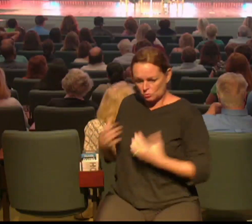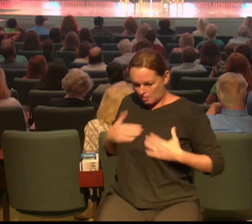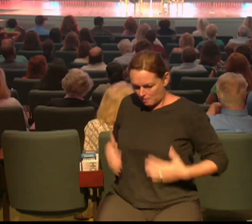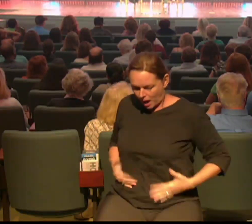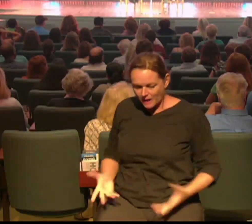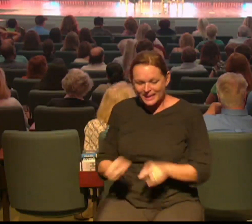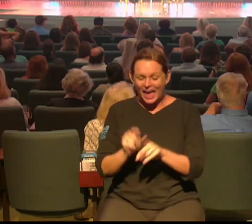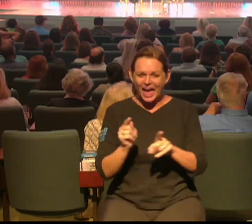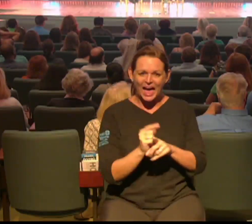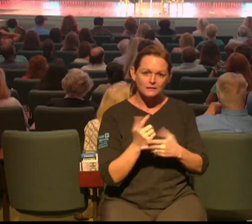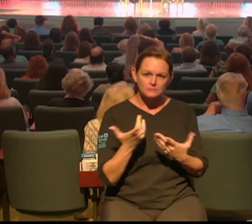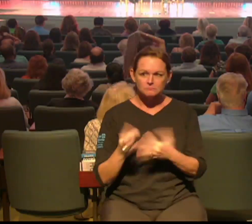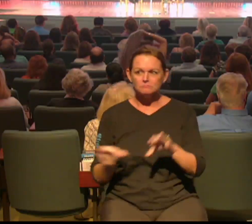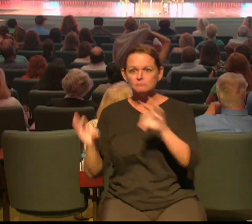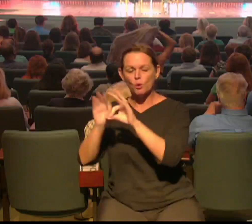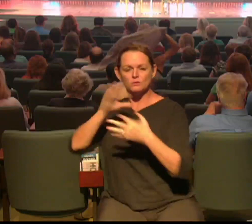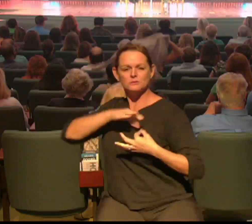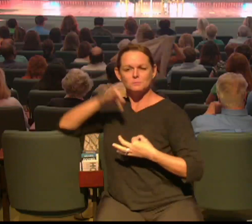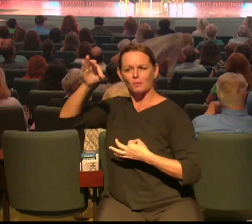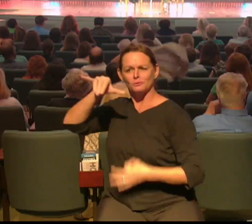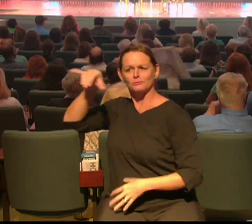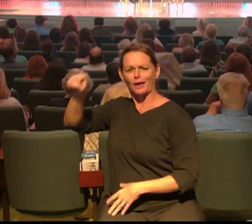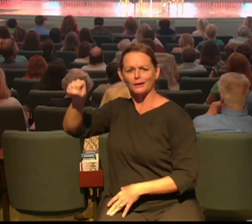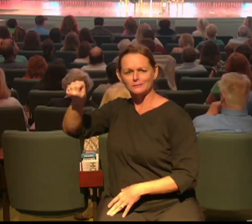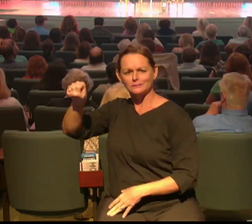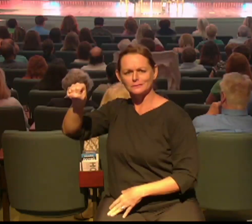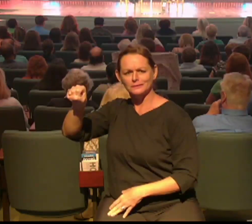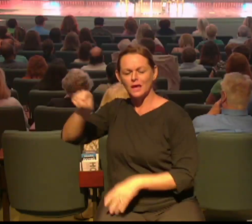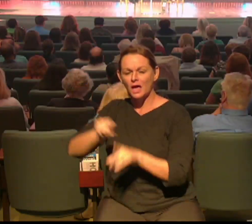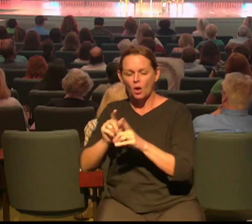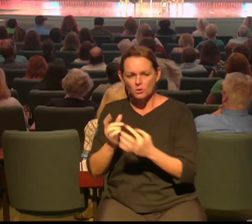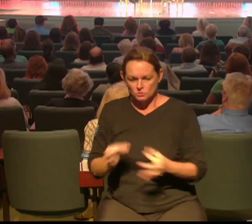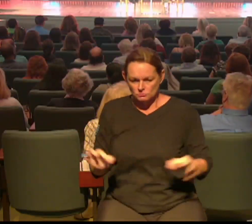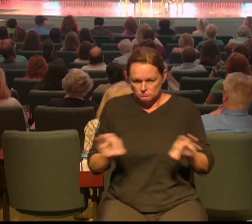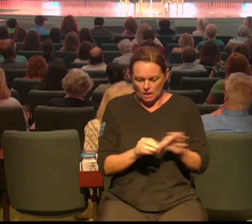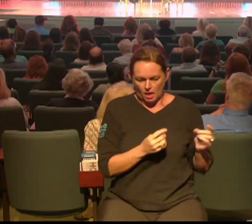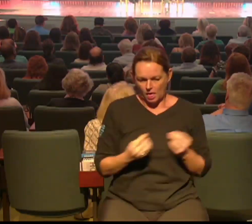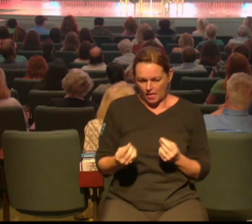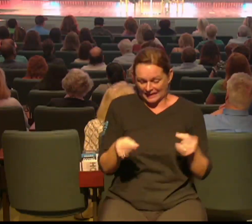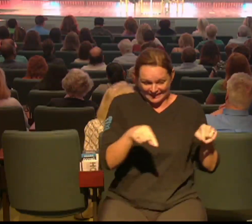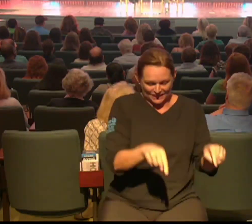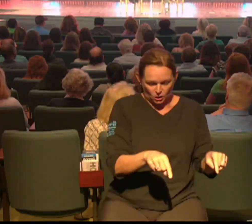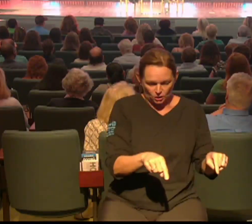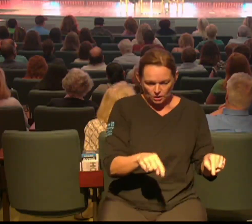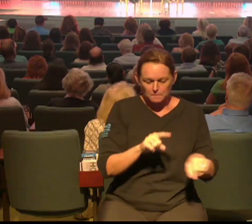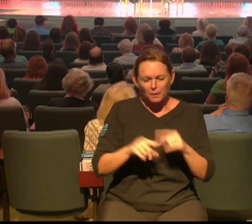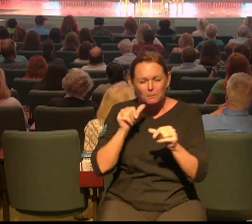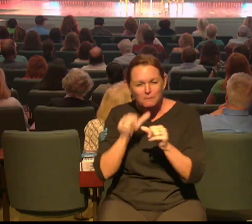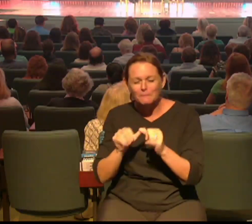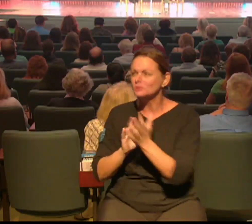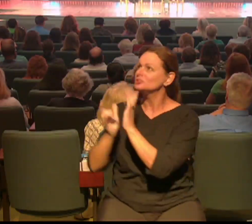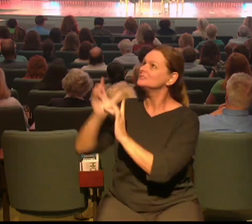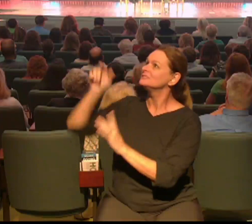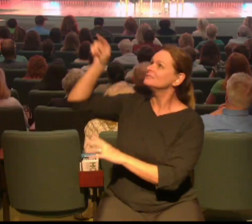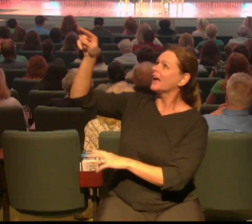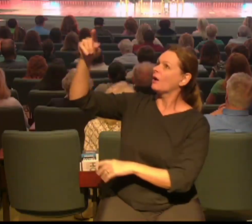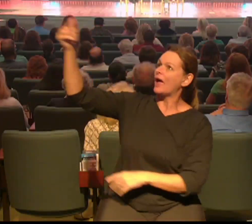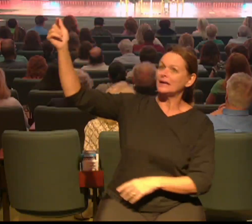he also cared about the quality of life that they had here, so much so that he spent his days raising lame people up to walk,